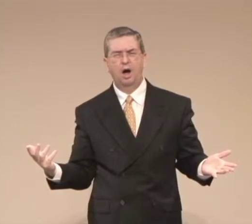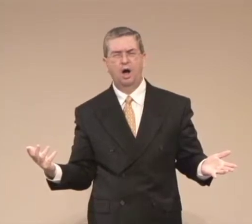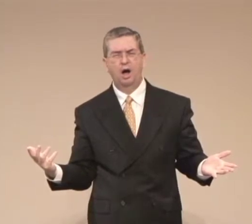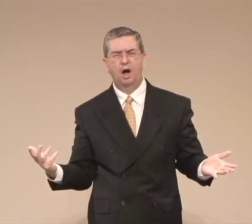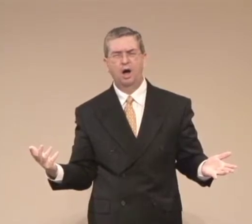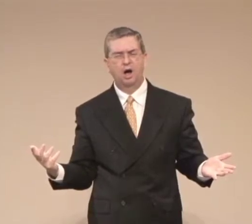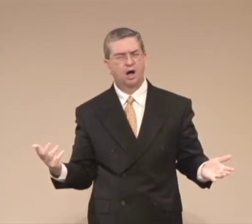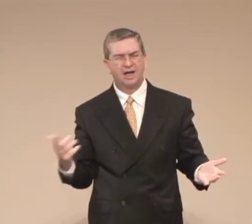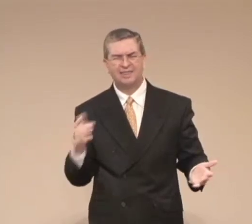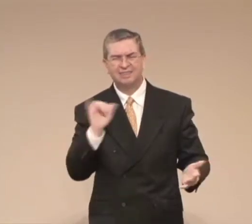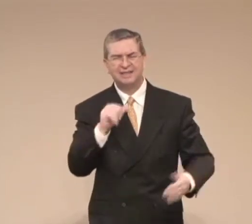he started killing people.